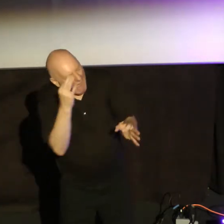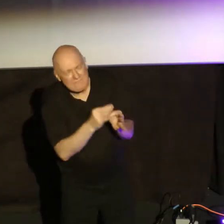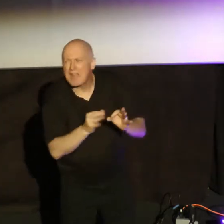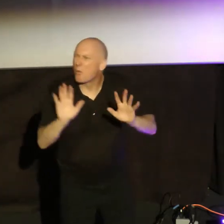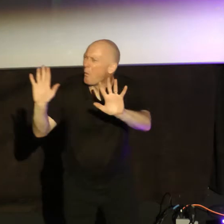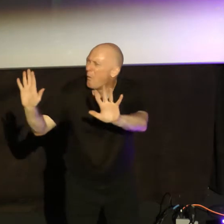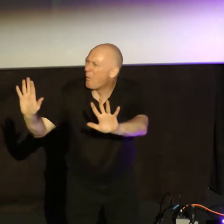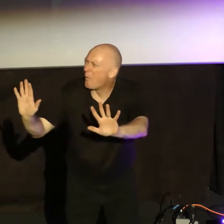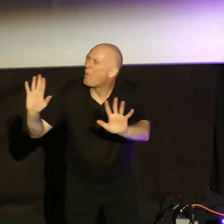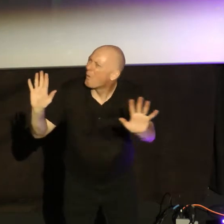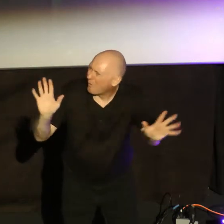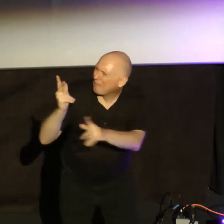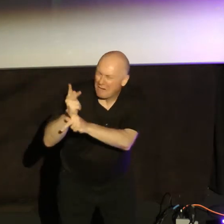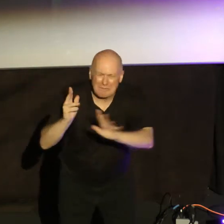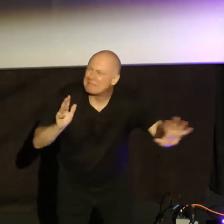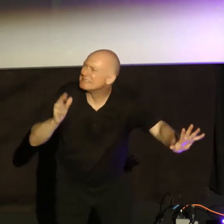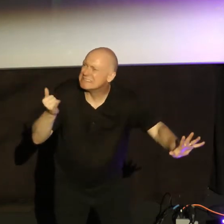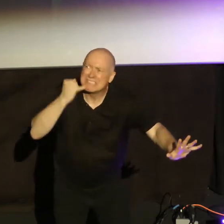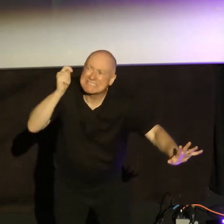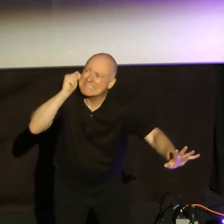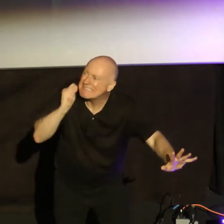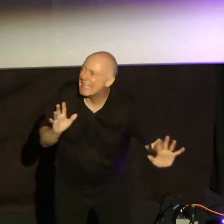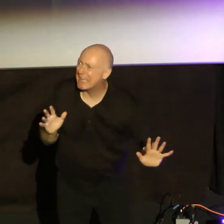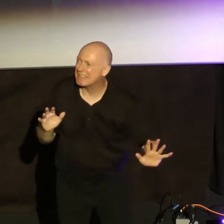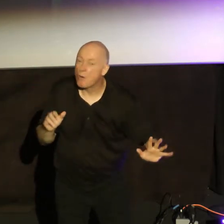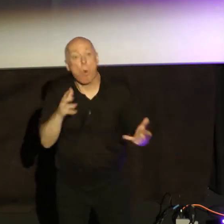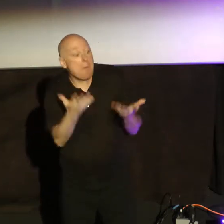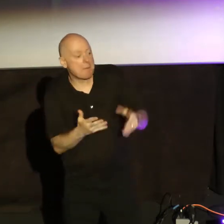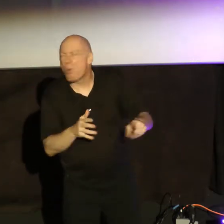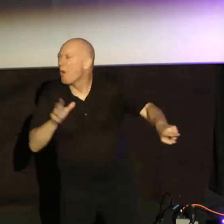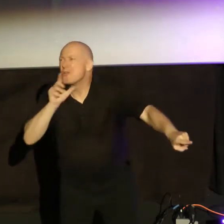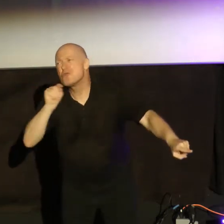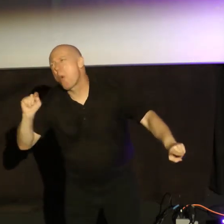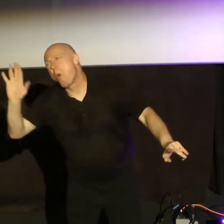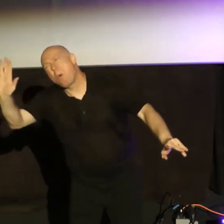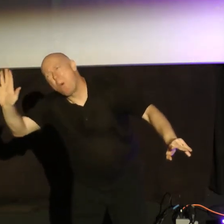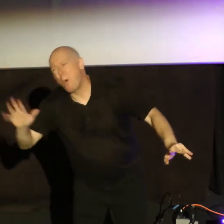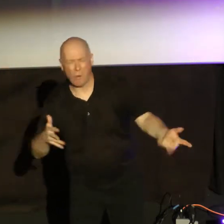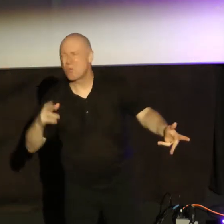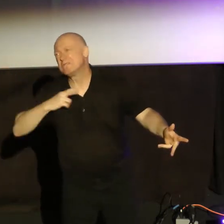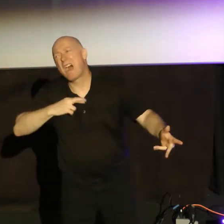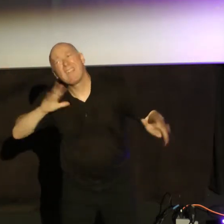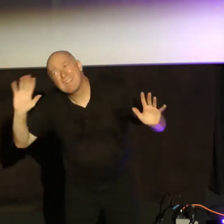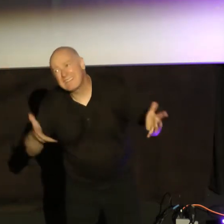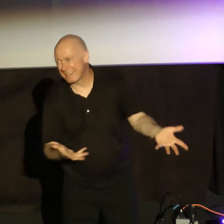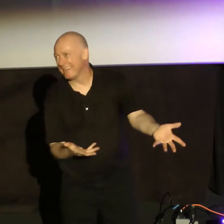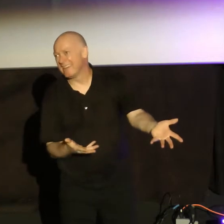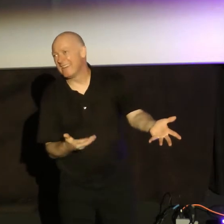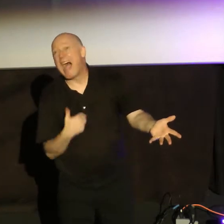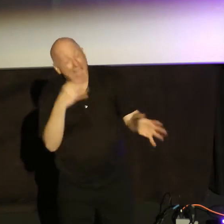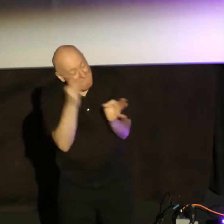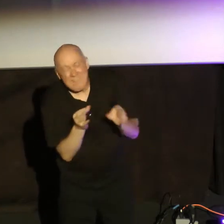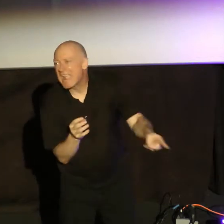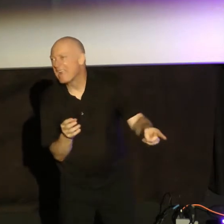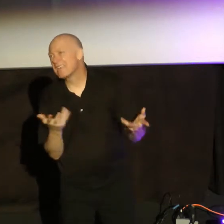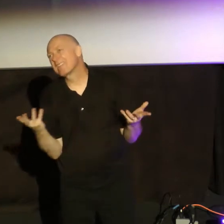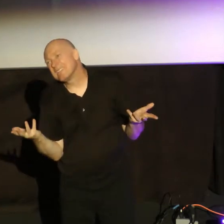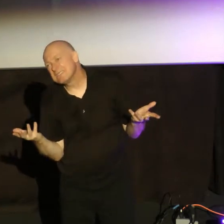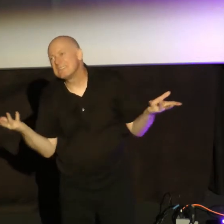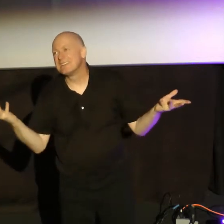easy on them. They're just a teenager. Or maybe they're too old. I mean, they're in retirement now, and yes, they have faith, but without